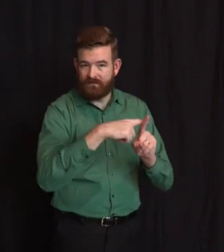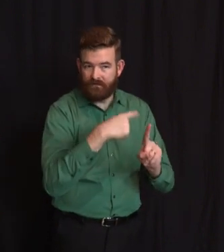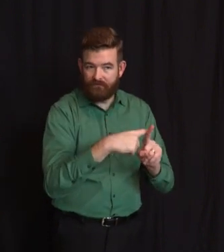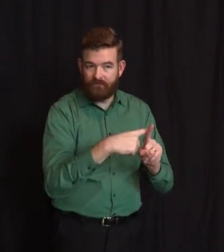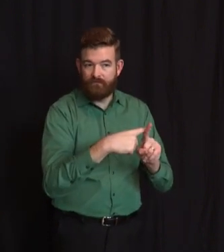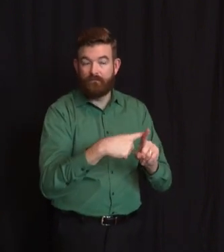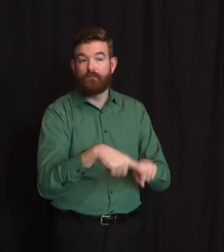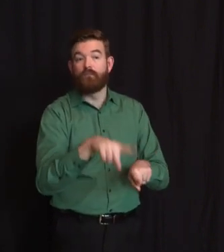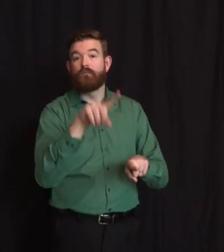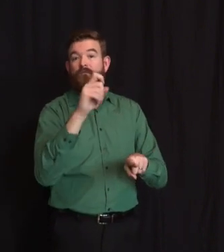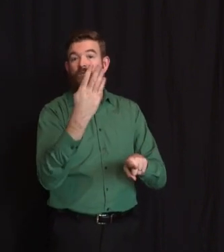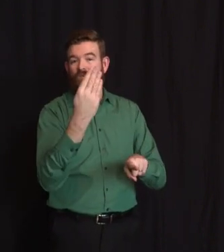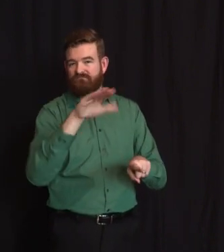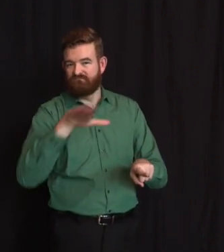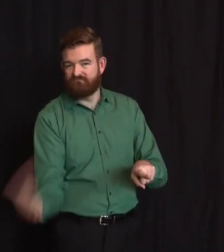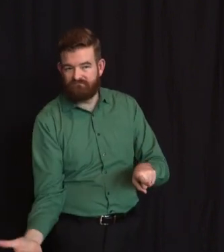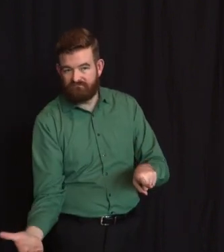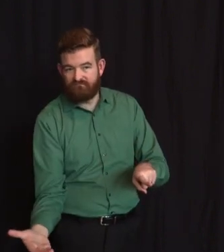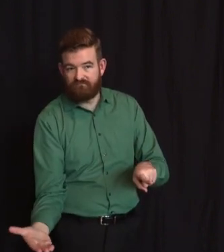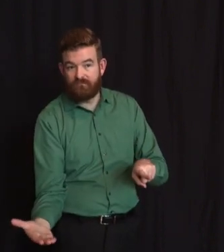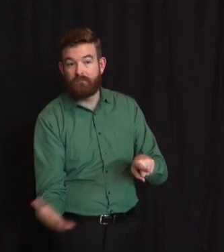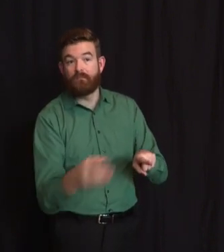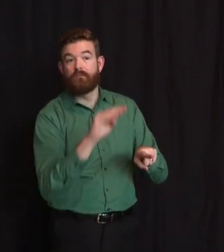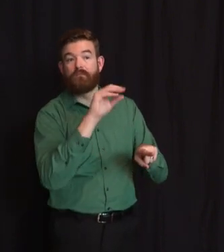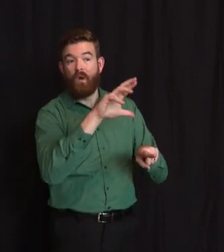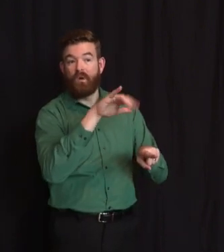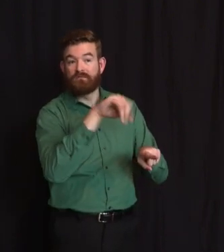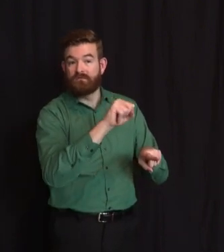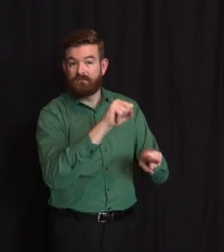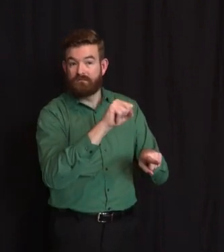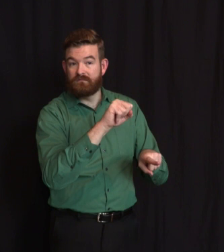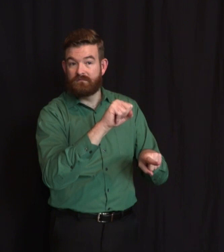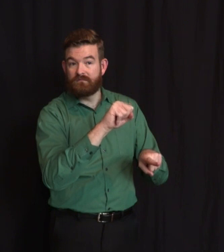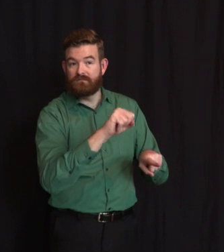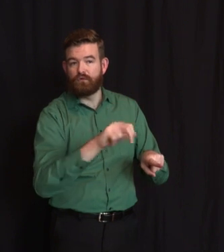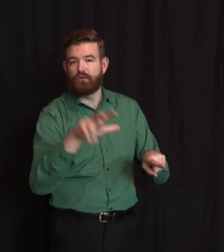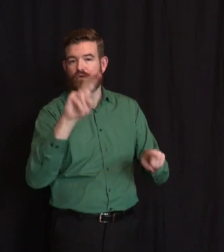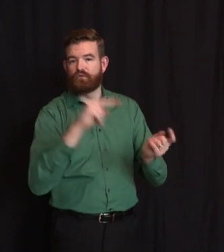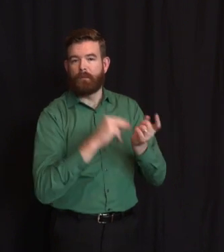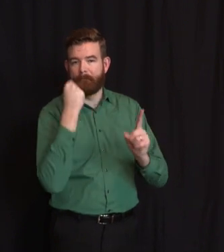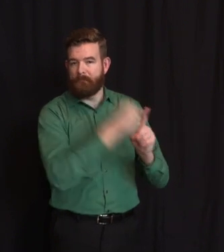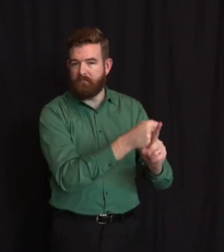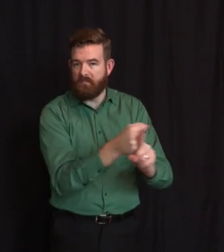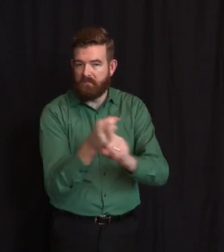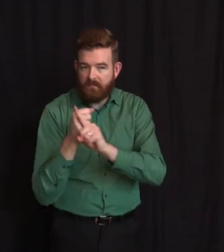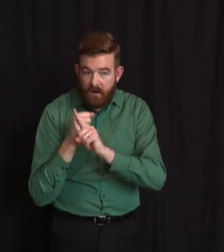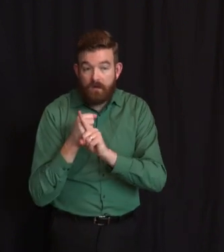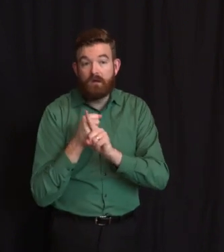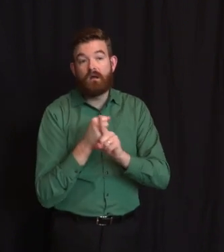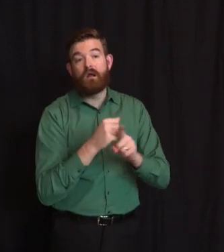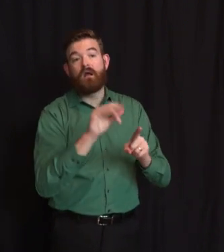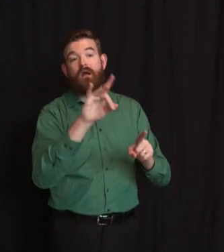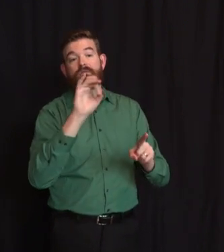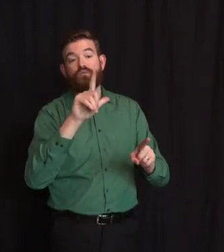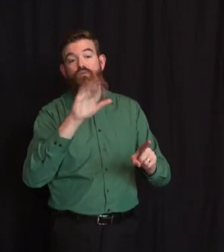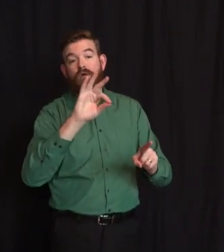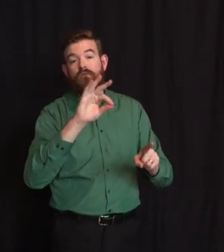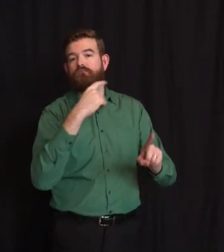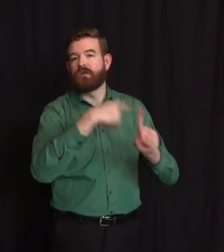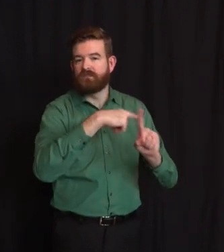Morris County, 32 facilities reporting 829 cases and 150 deaths.